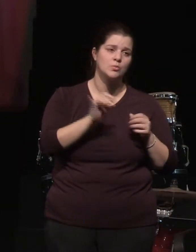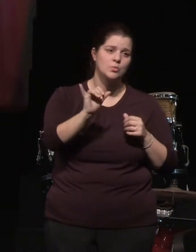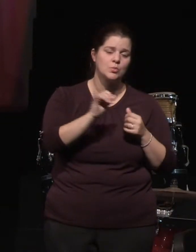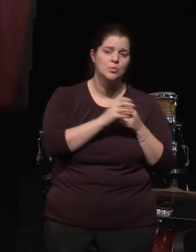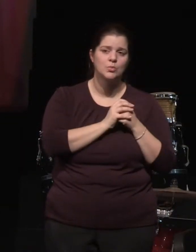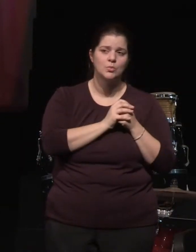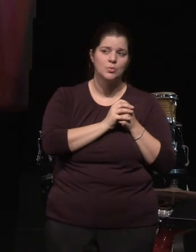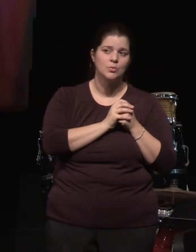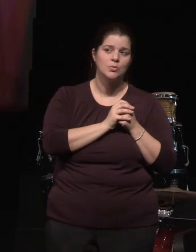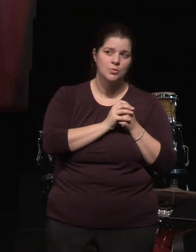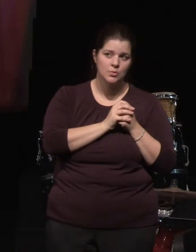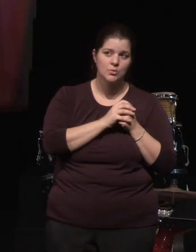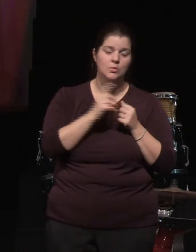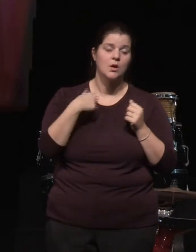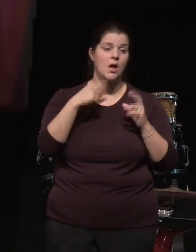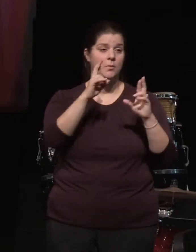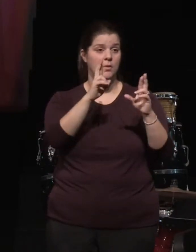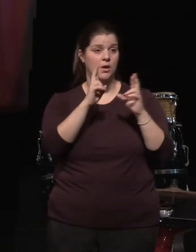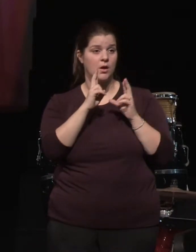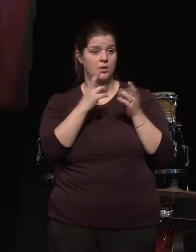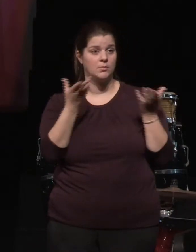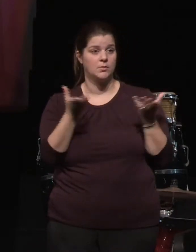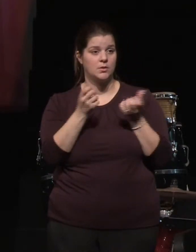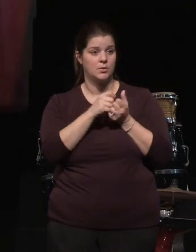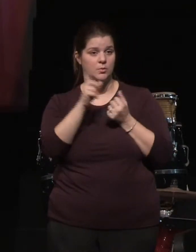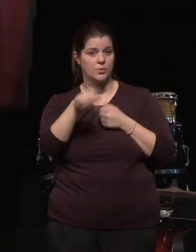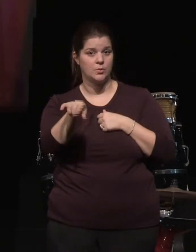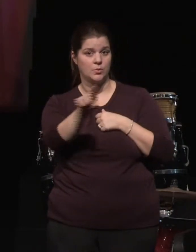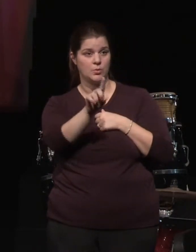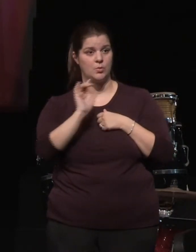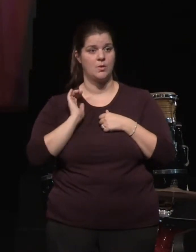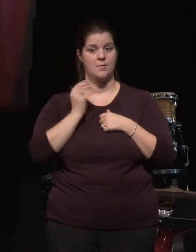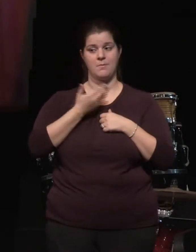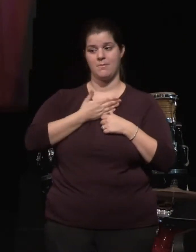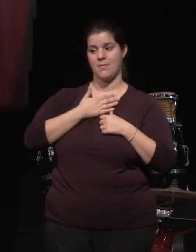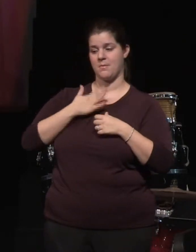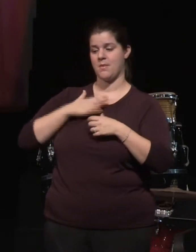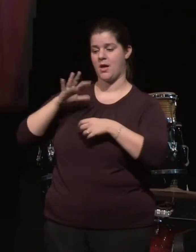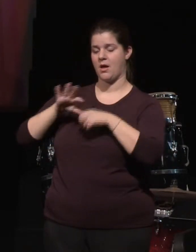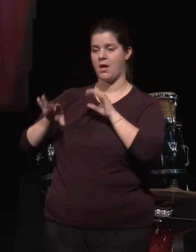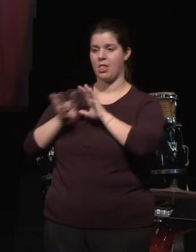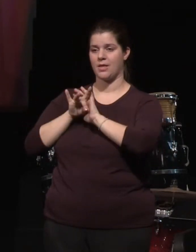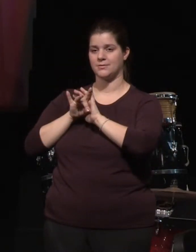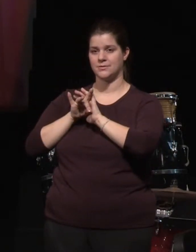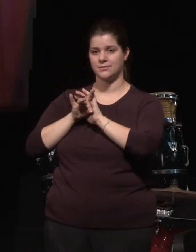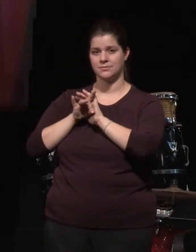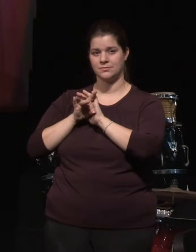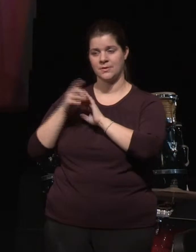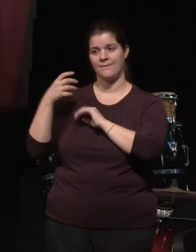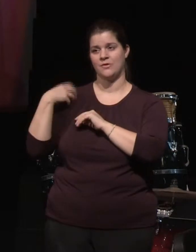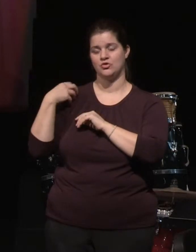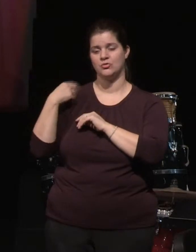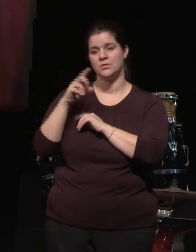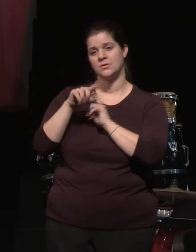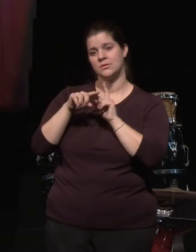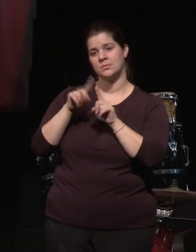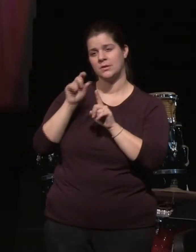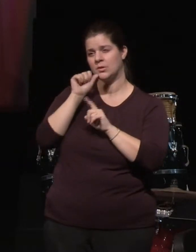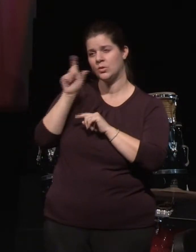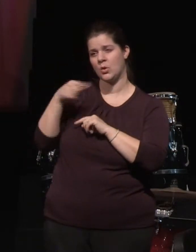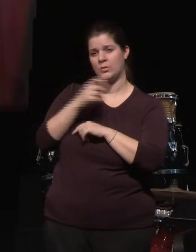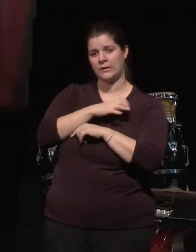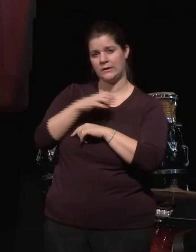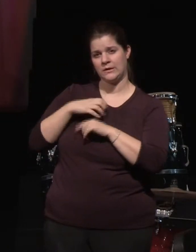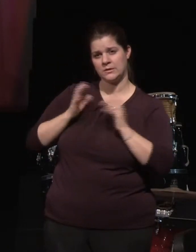and my fellow elected officials. Not merely as a council member elect, but as a father, husband,